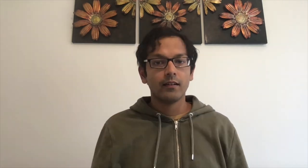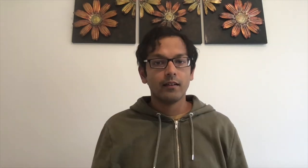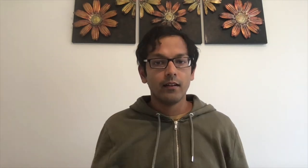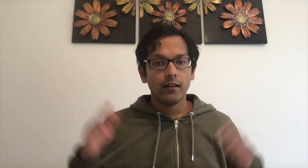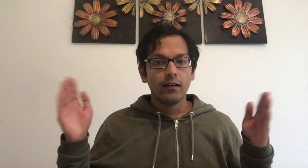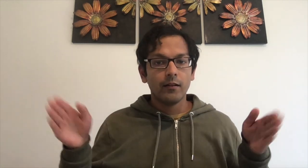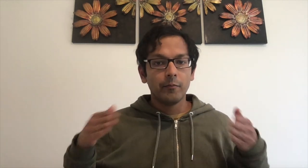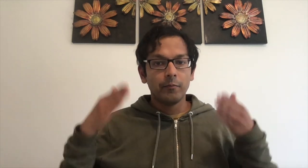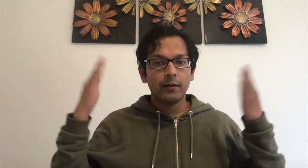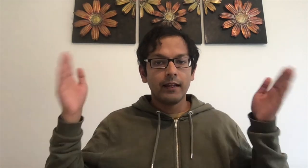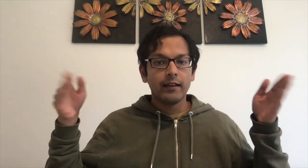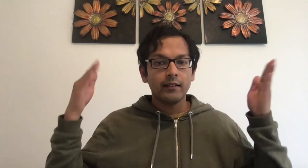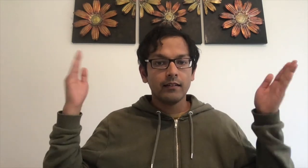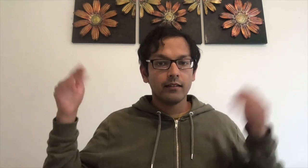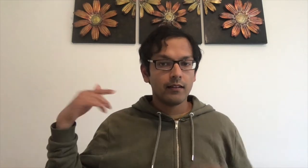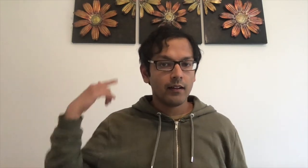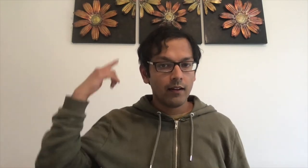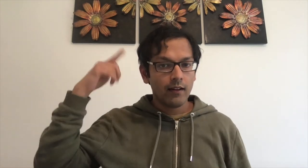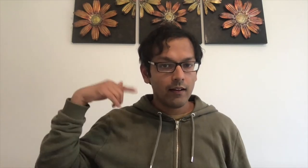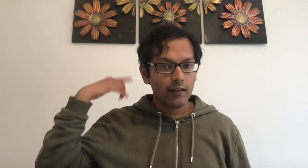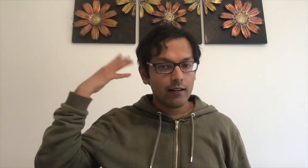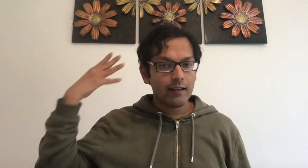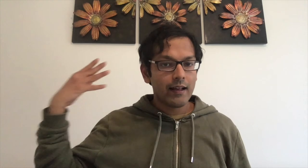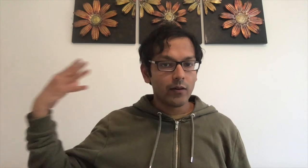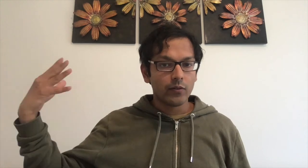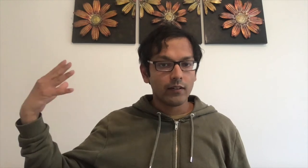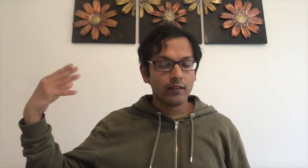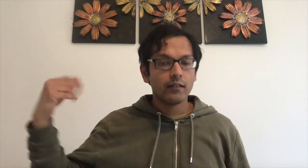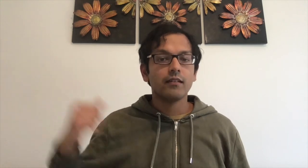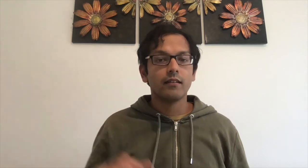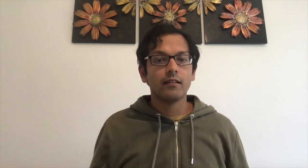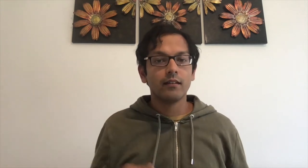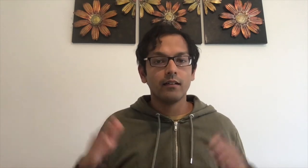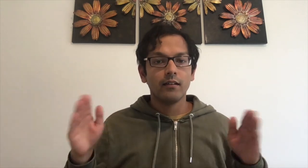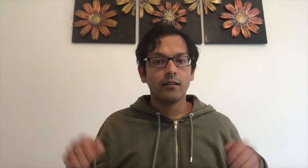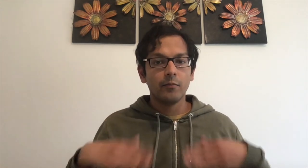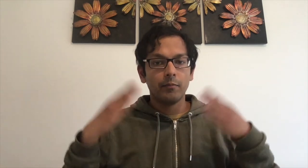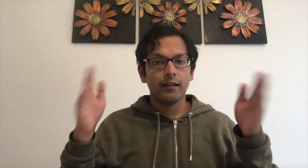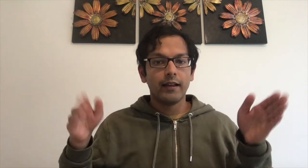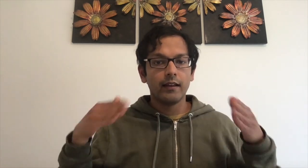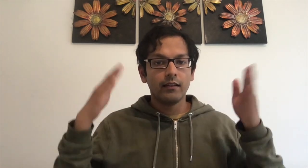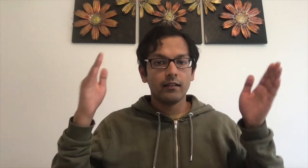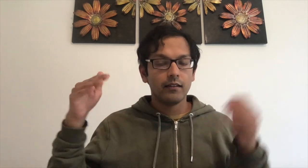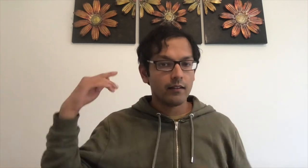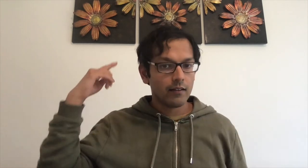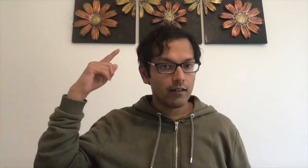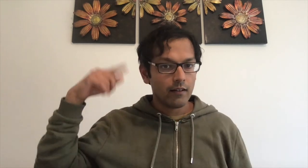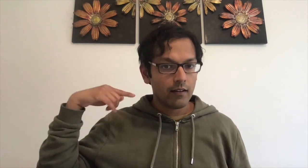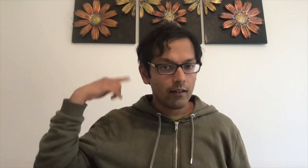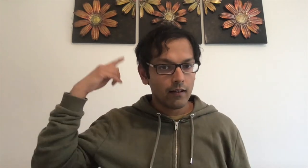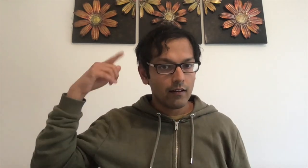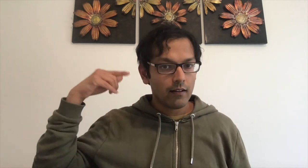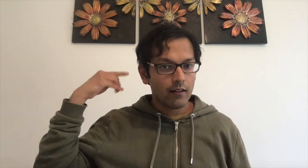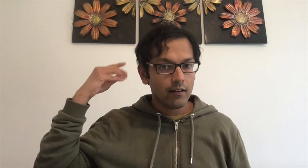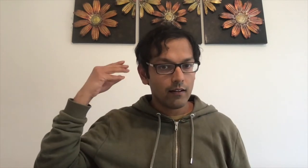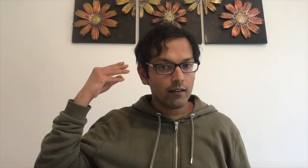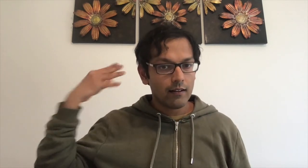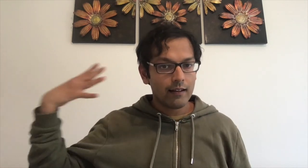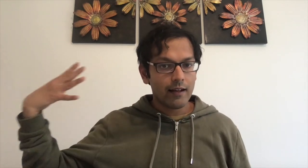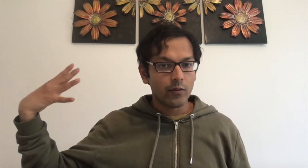Play, loud. Play, loud.